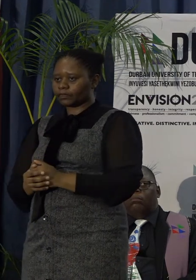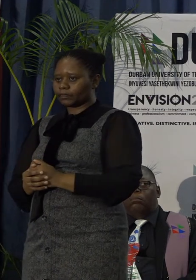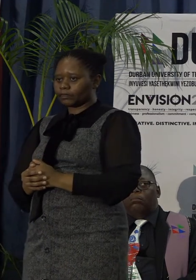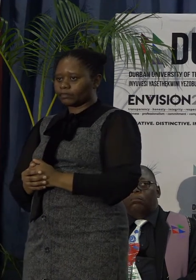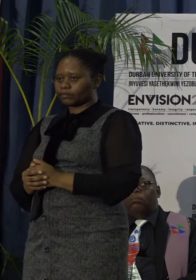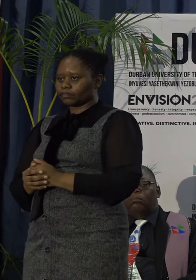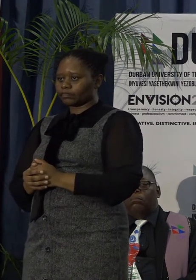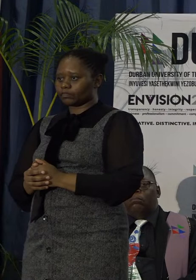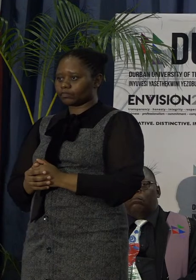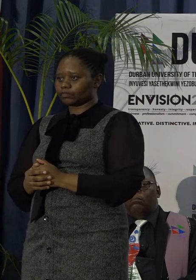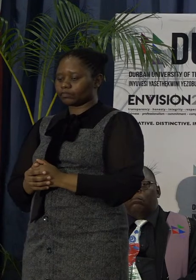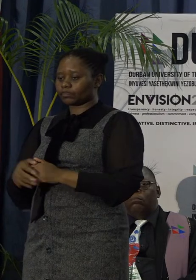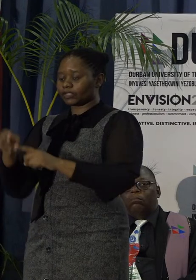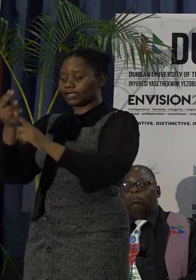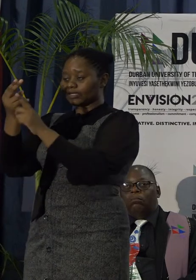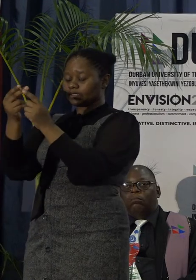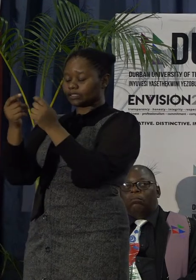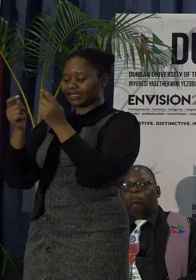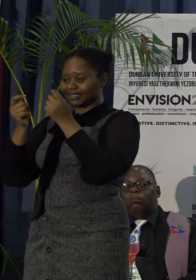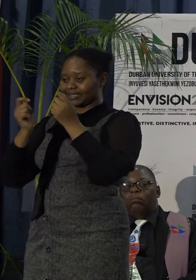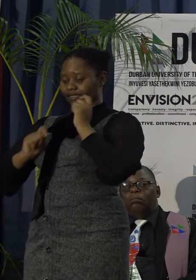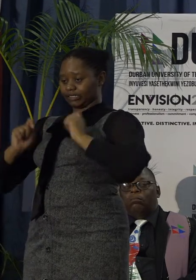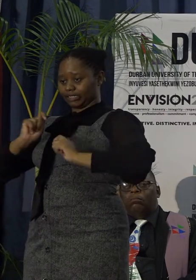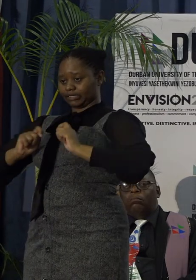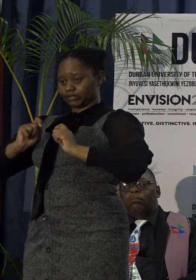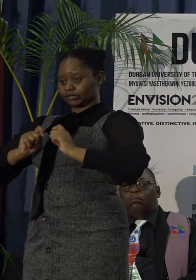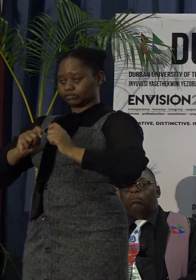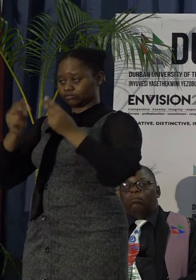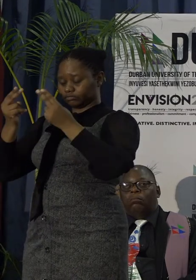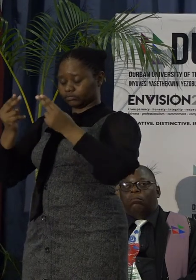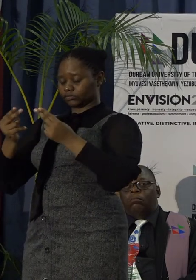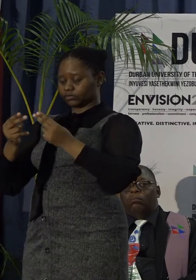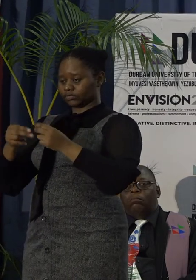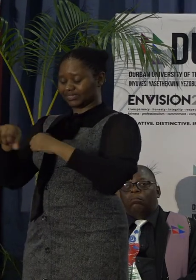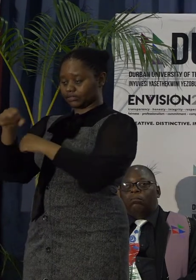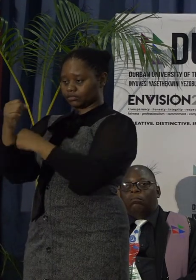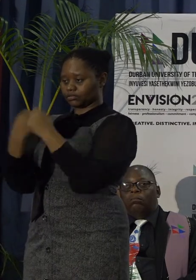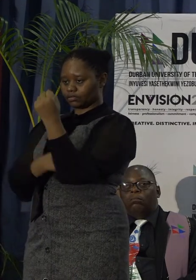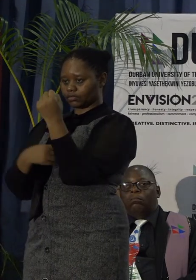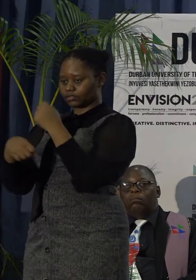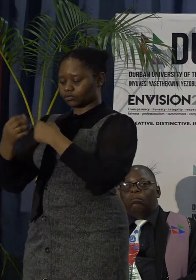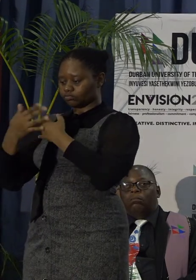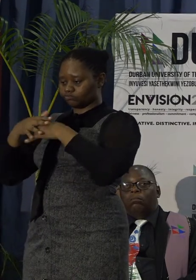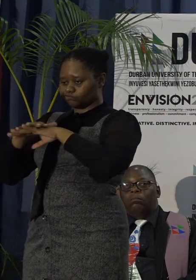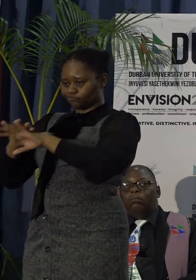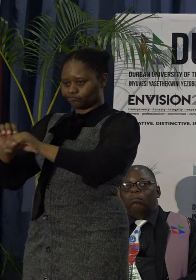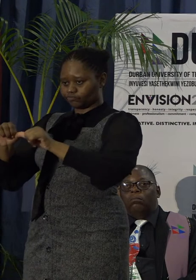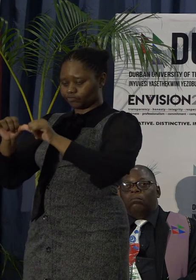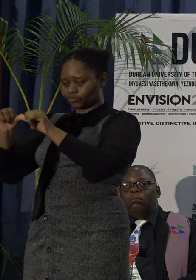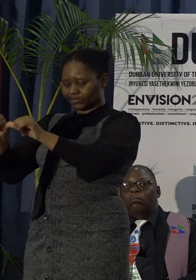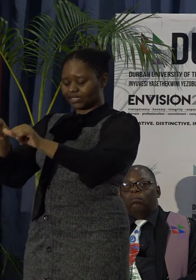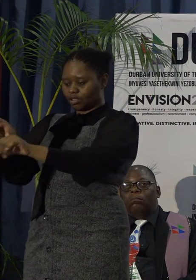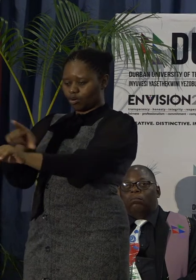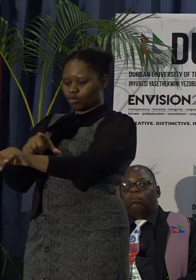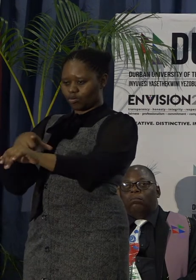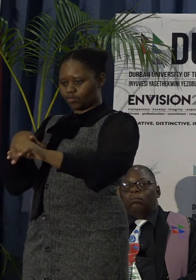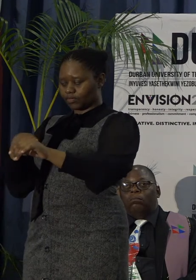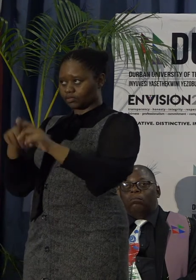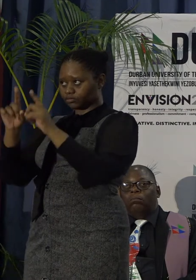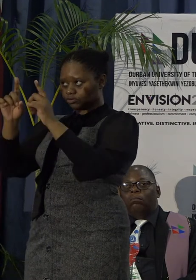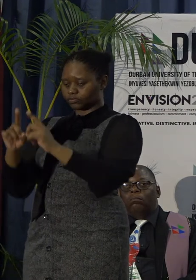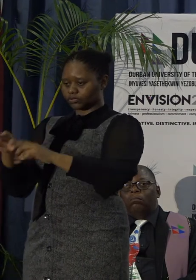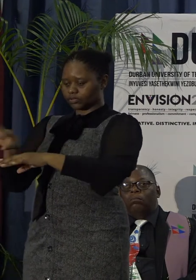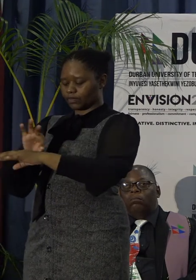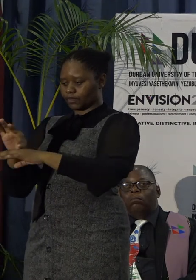On state-of-the-art infrastructure, we continued with the implementation of our long-term spatial